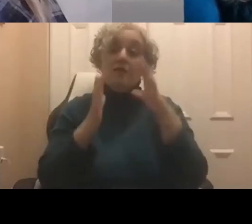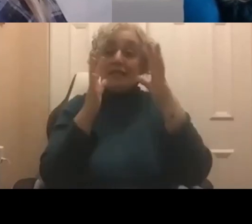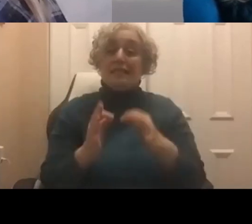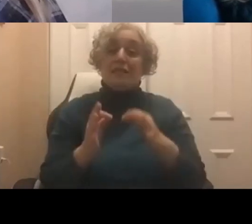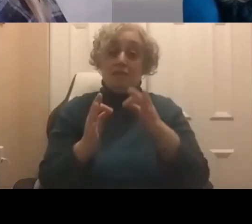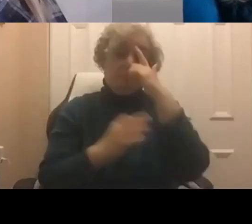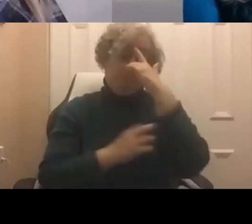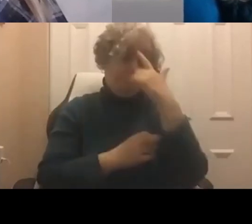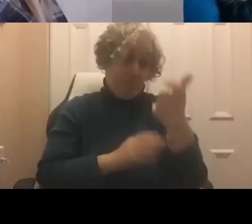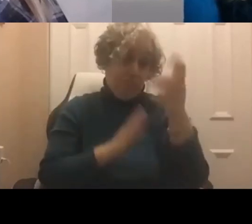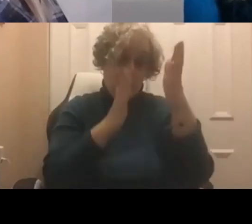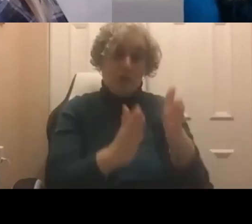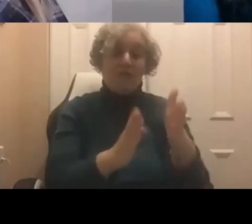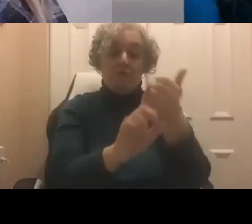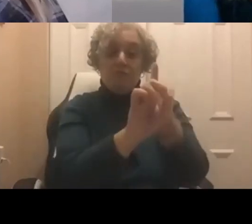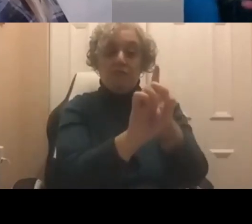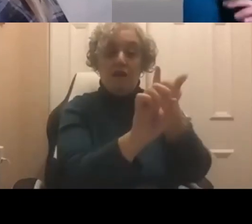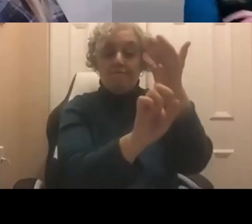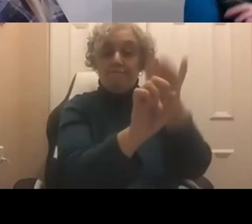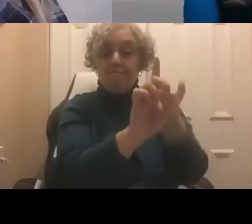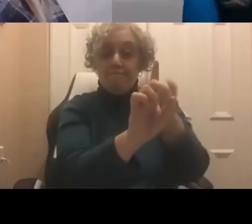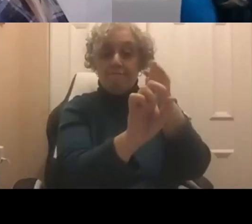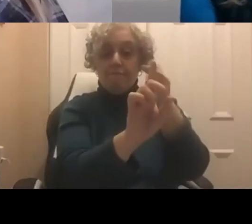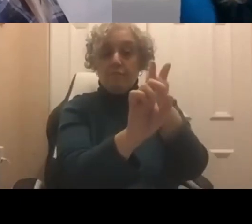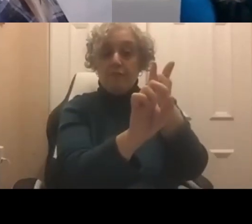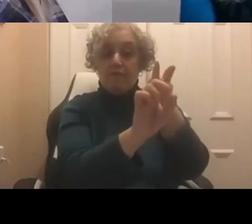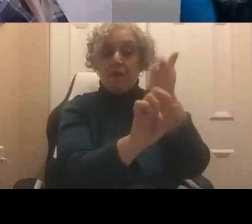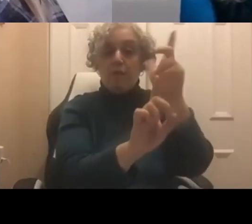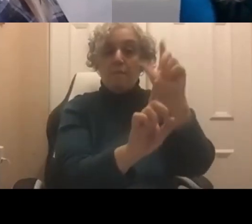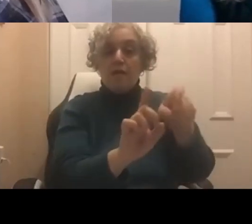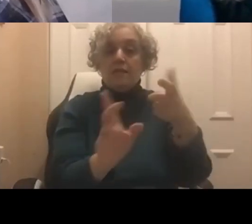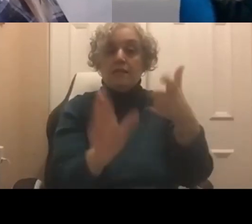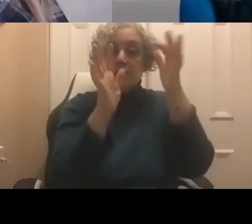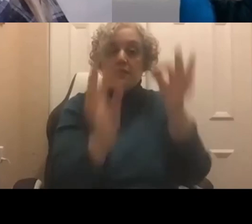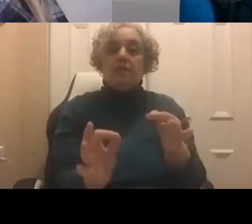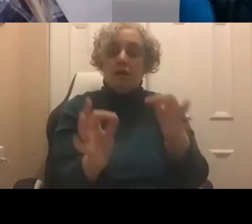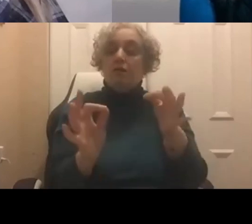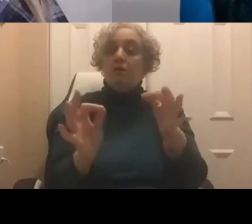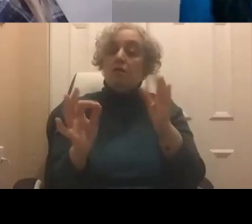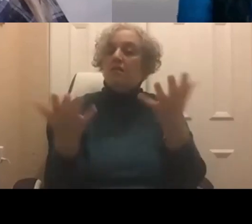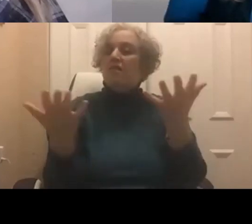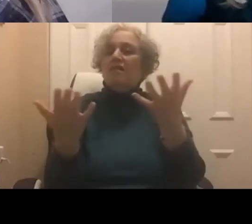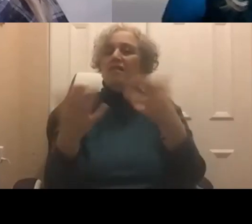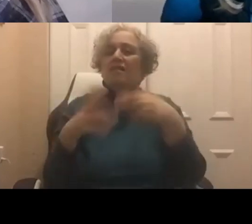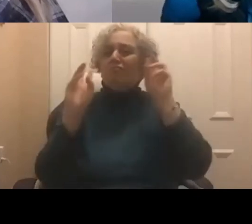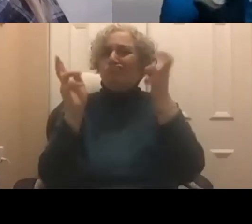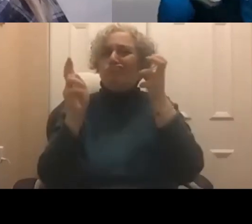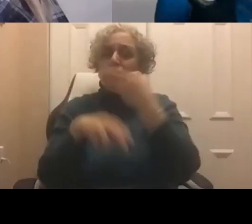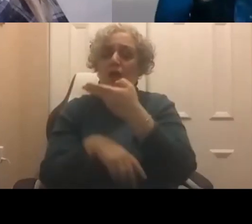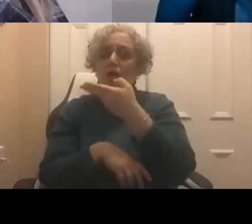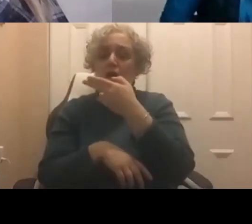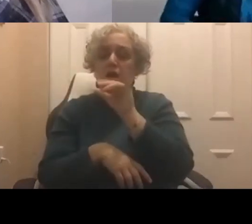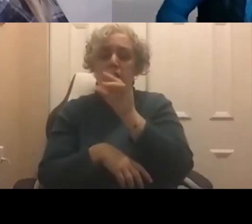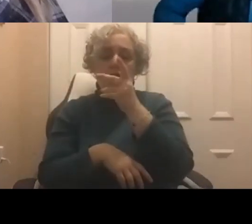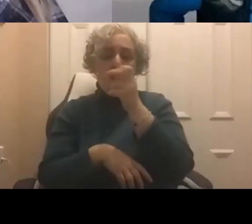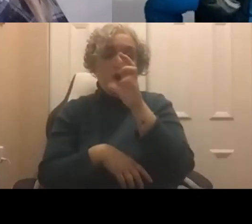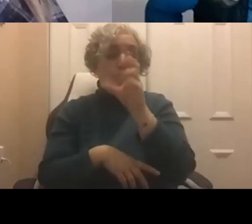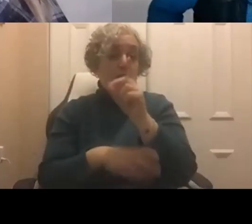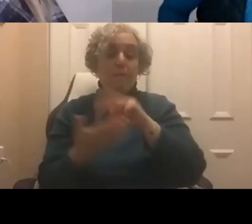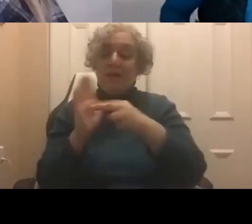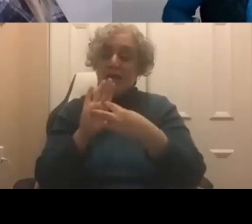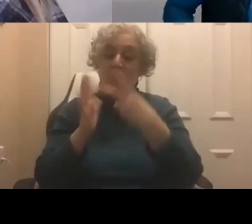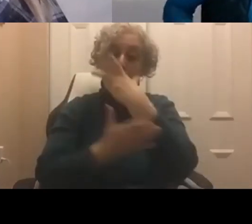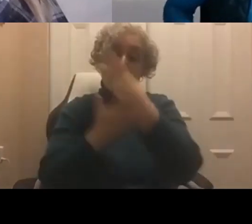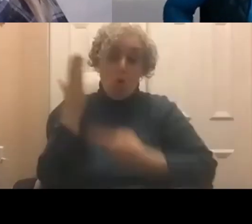individuals. And so thinking through what the hybrids look like, and, and, you know, it's like that differentiation of learning,